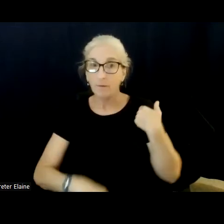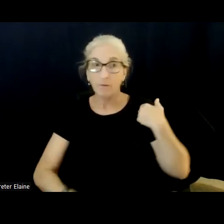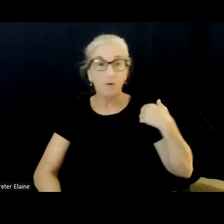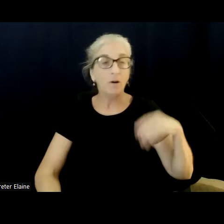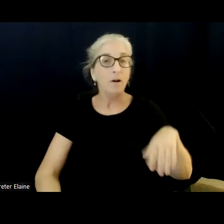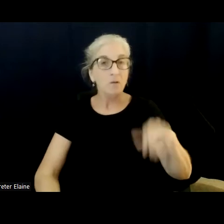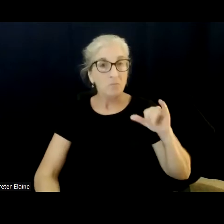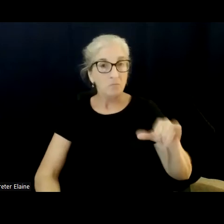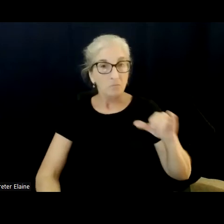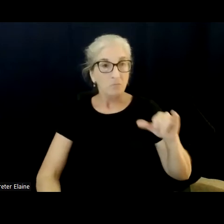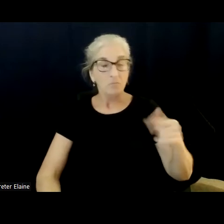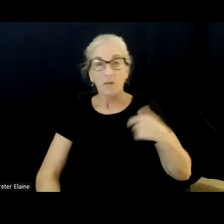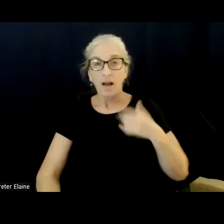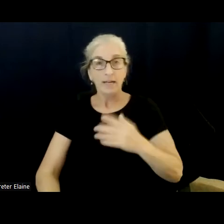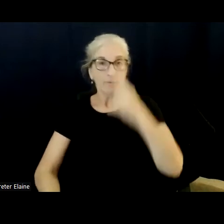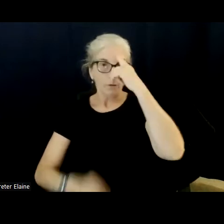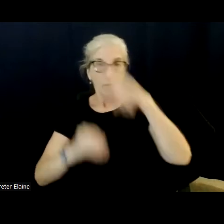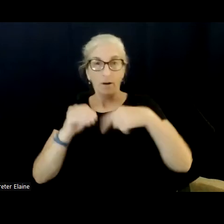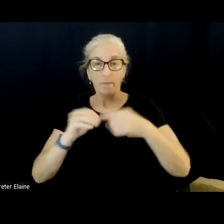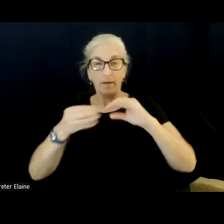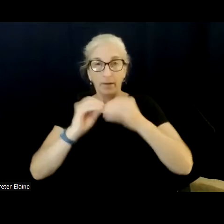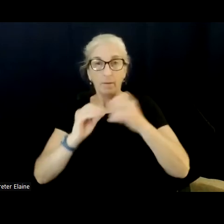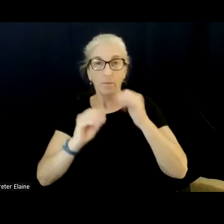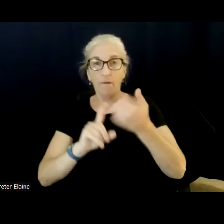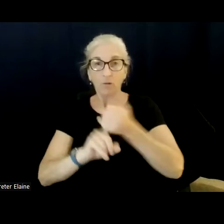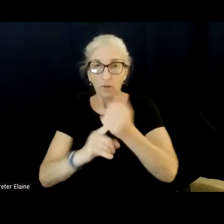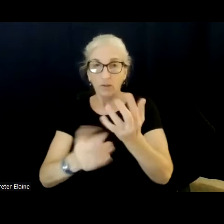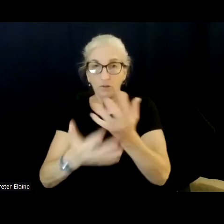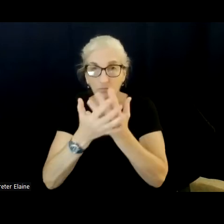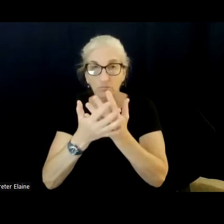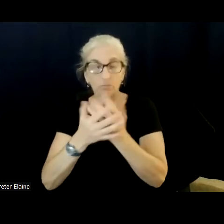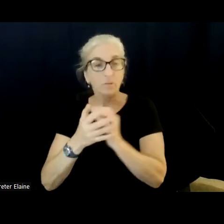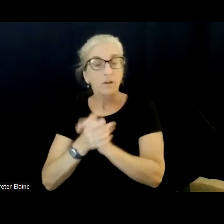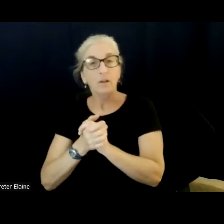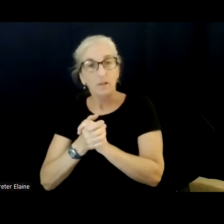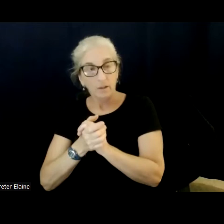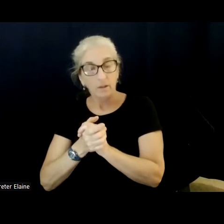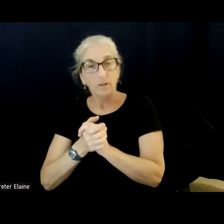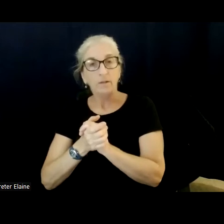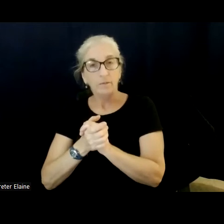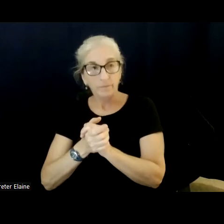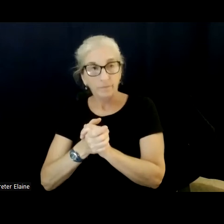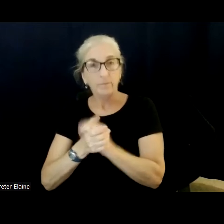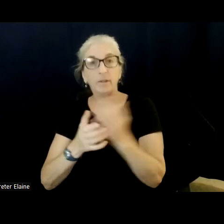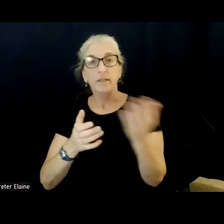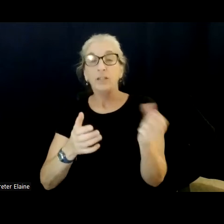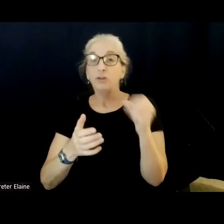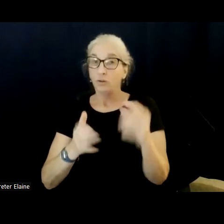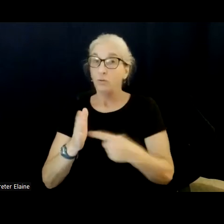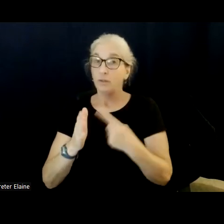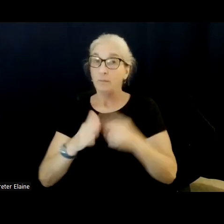has on this community. The fact that it's something they just said right now that they need to kind of please people and do things that